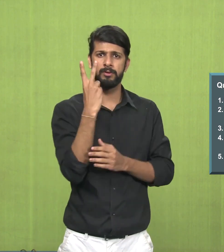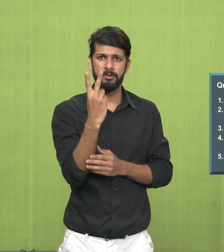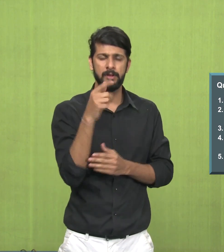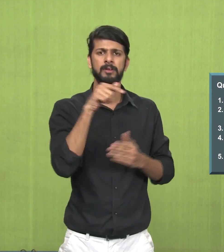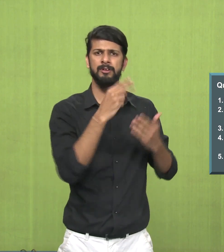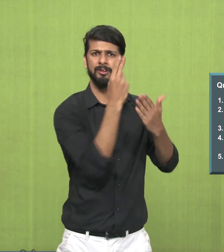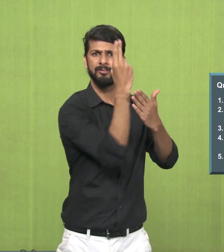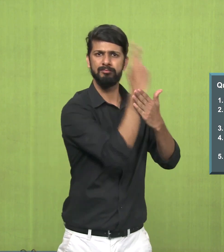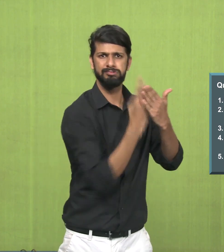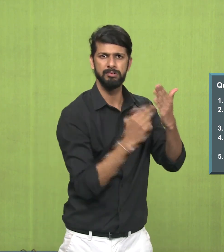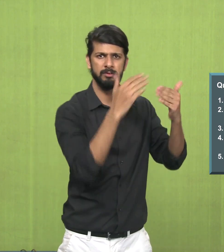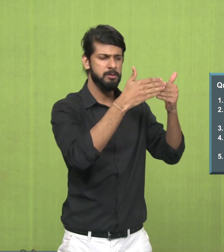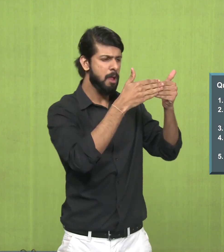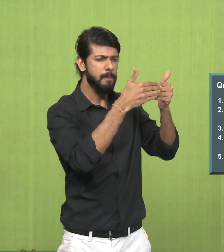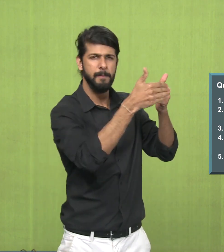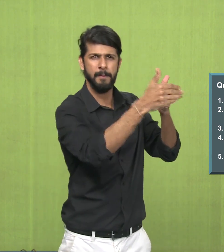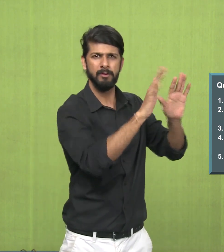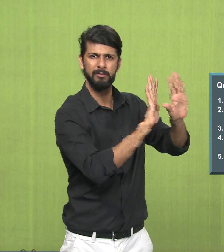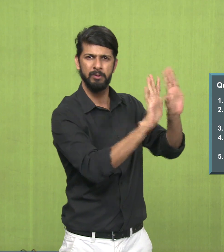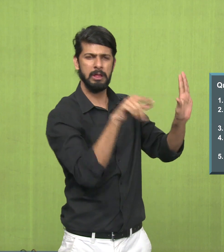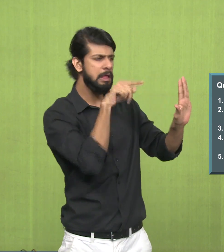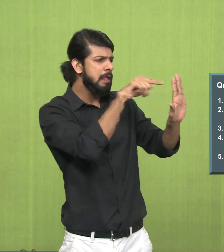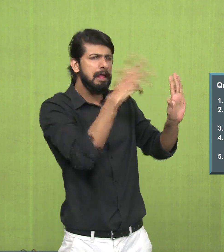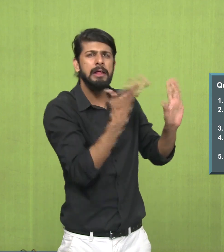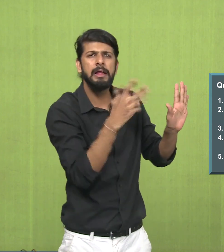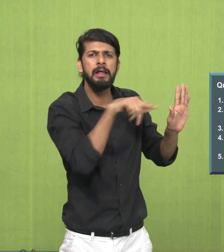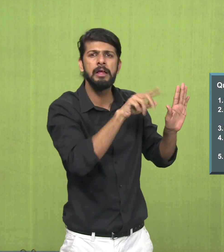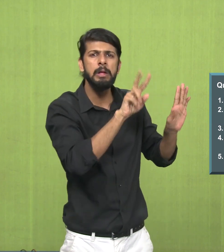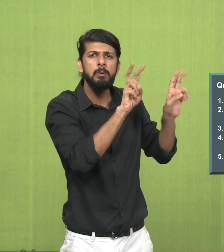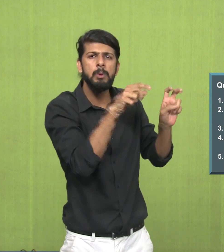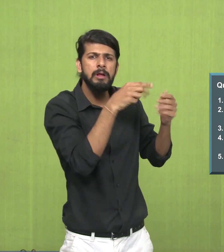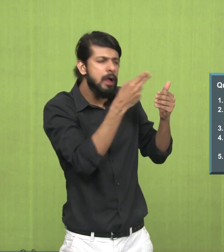Question number 2, what kind of composition do we see in this painting?